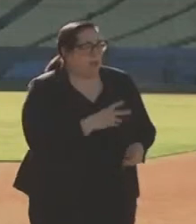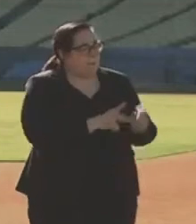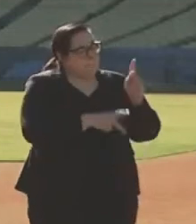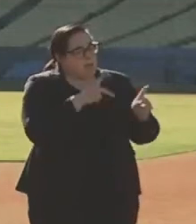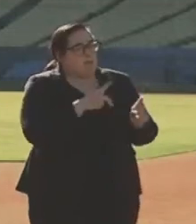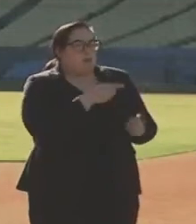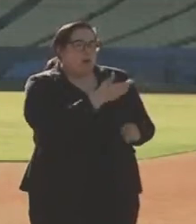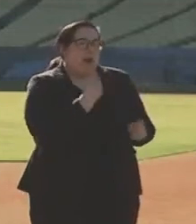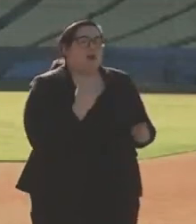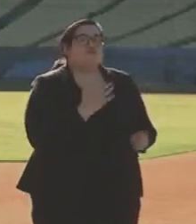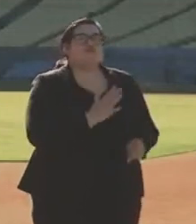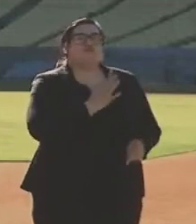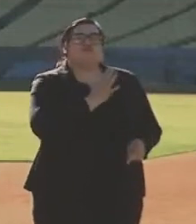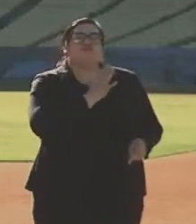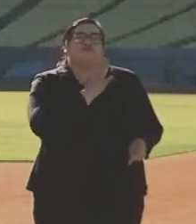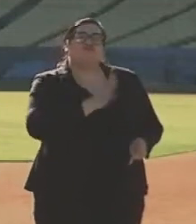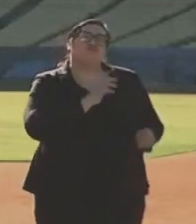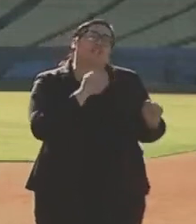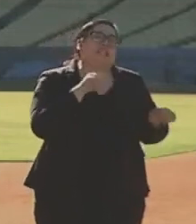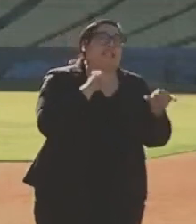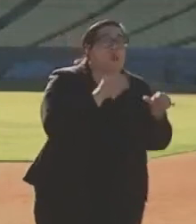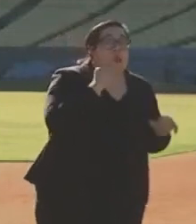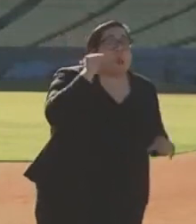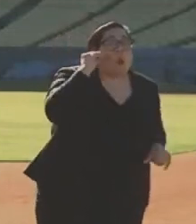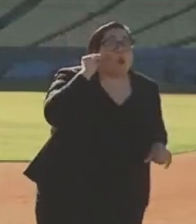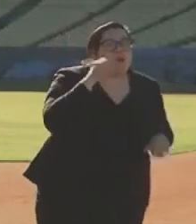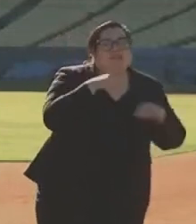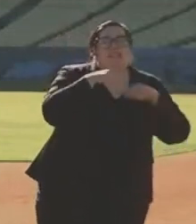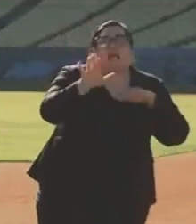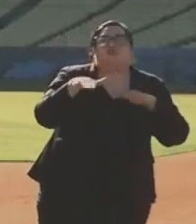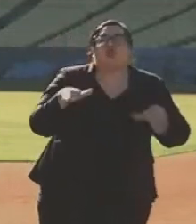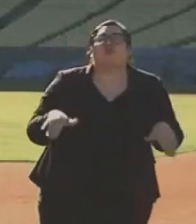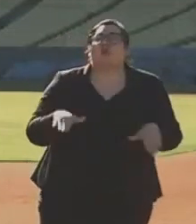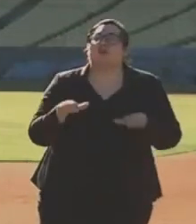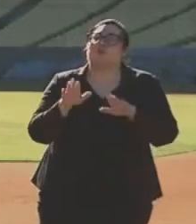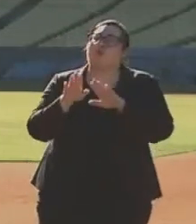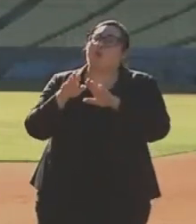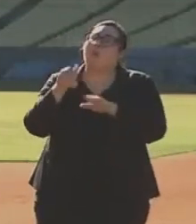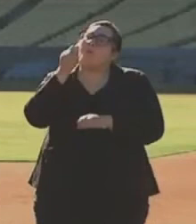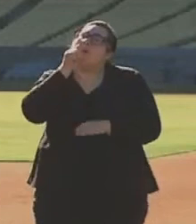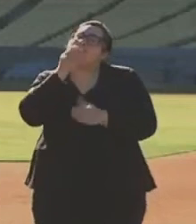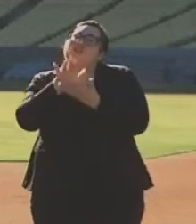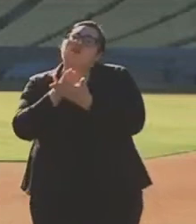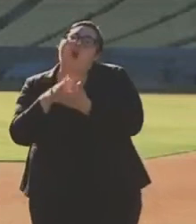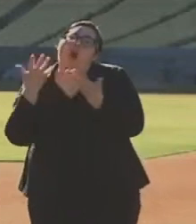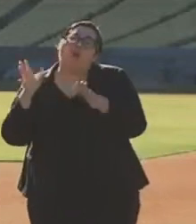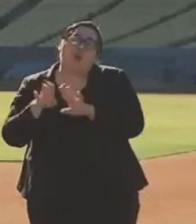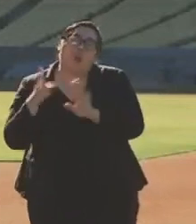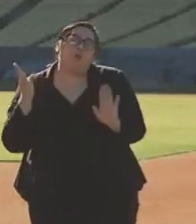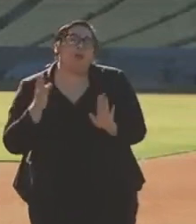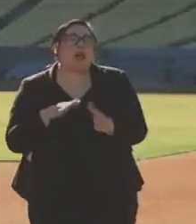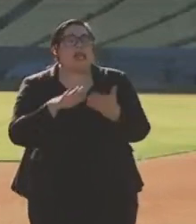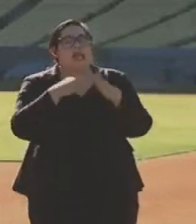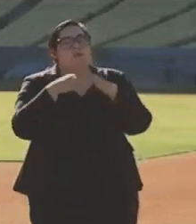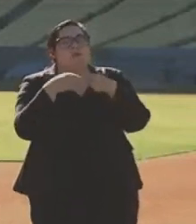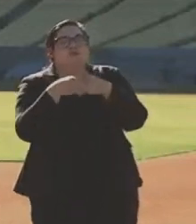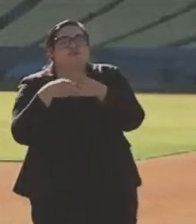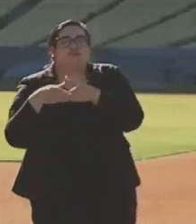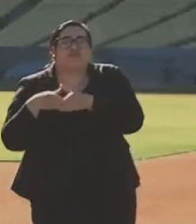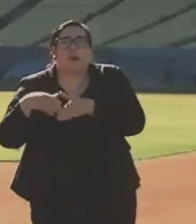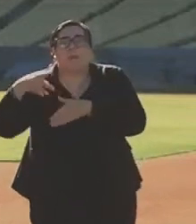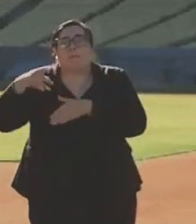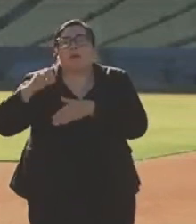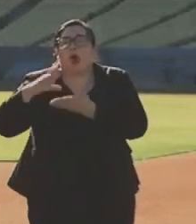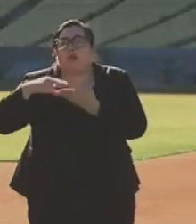who have the luxury to stay at home and send their children to open private schools and neighborhood learning pods. And the